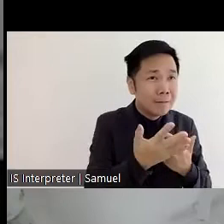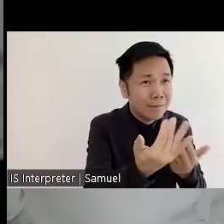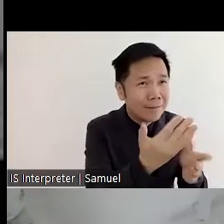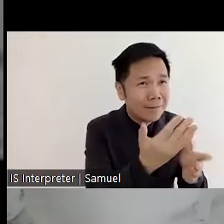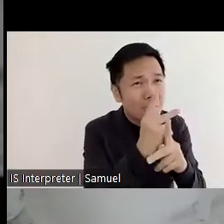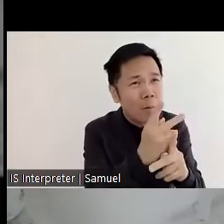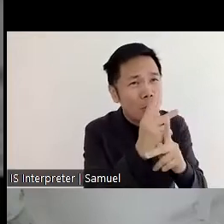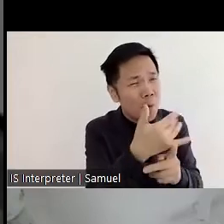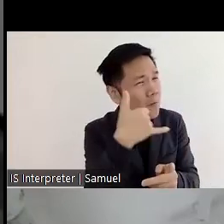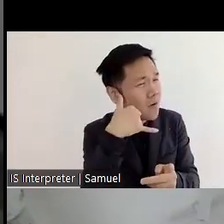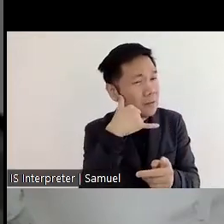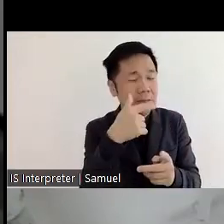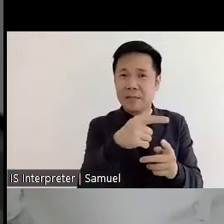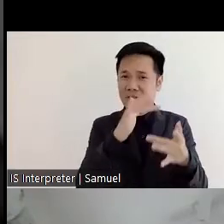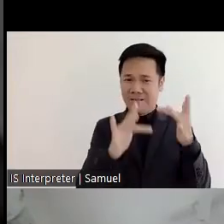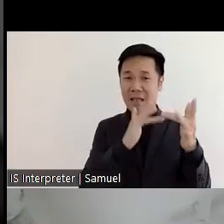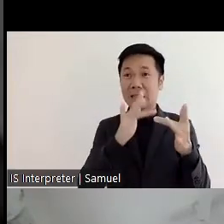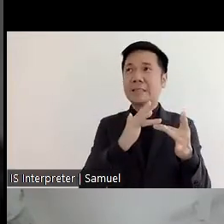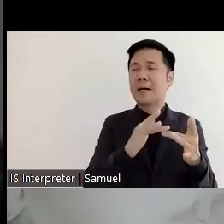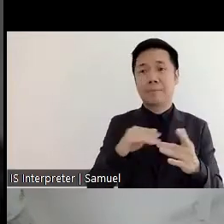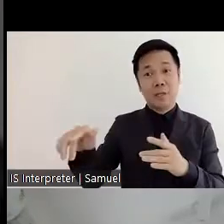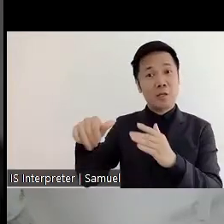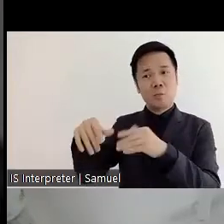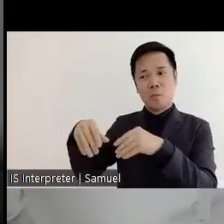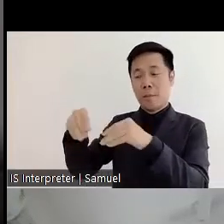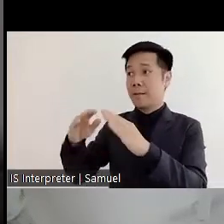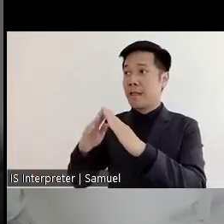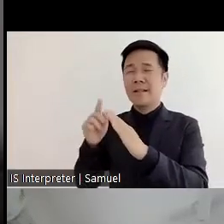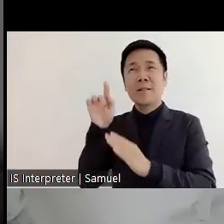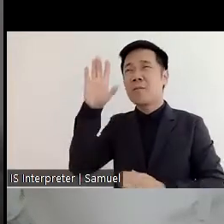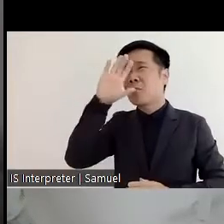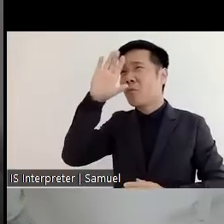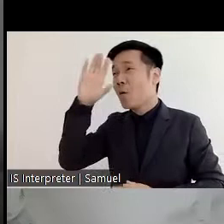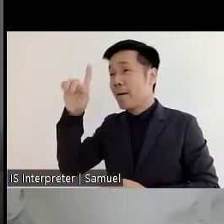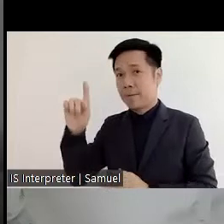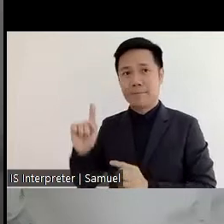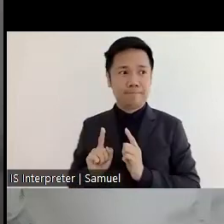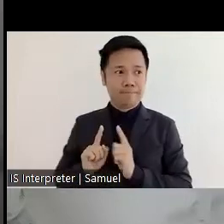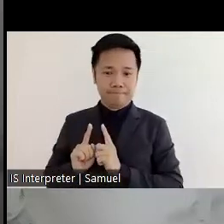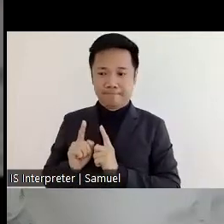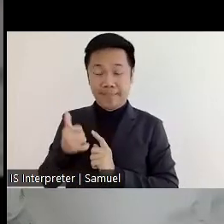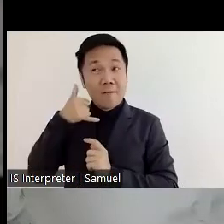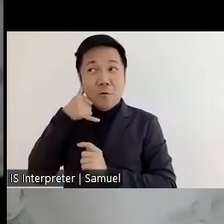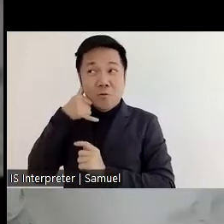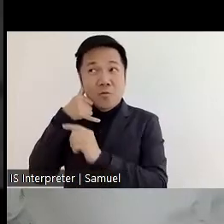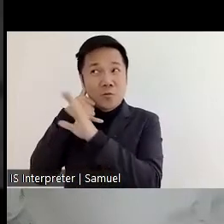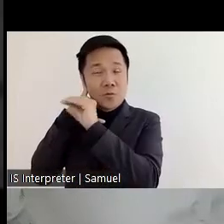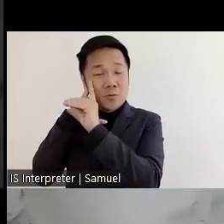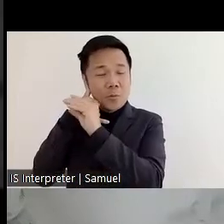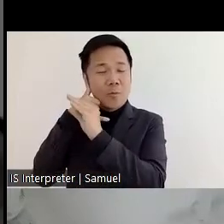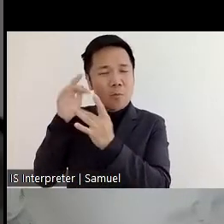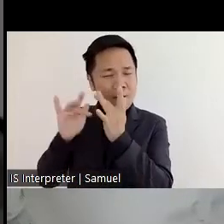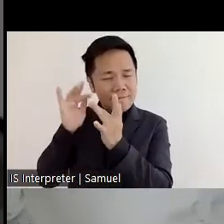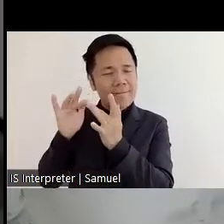the signal was bad, they stood near a shop where there was a good signal. We also distributed smartphones to the really